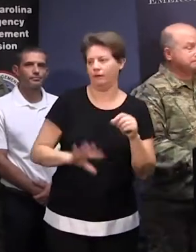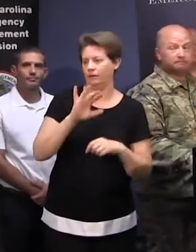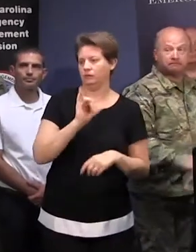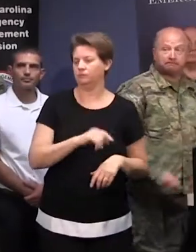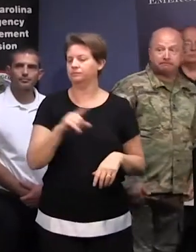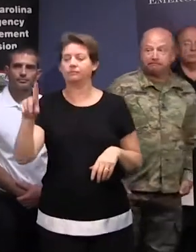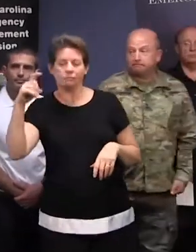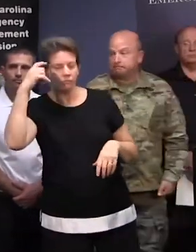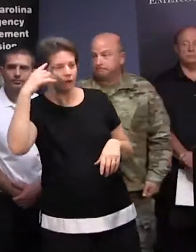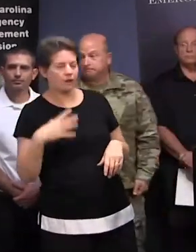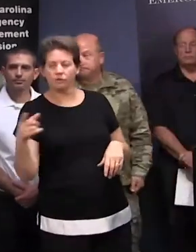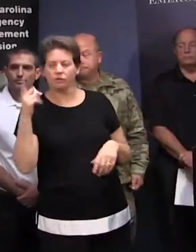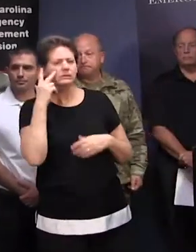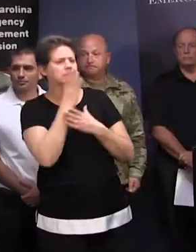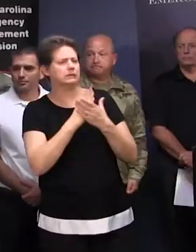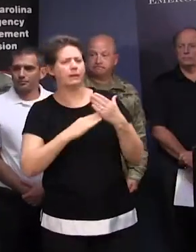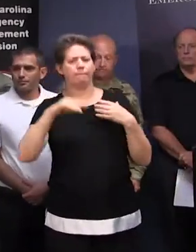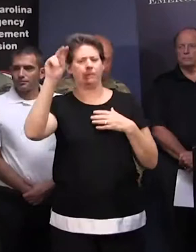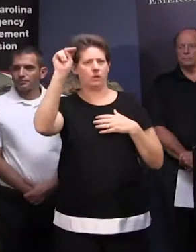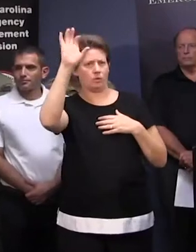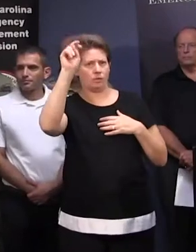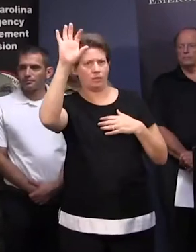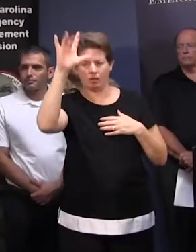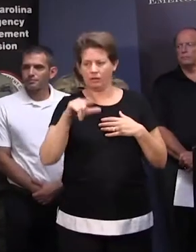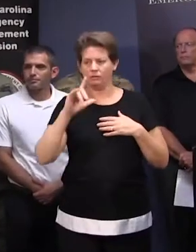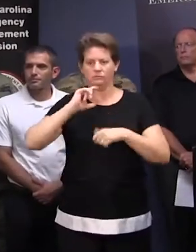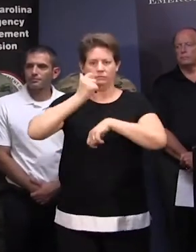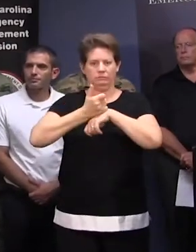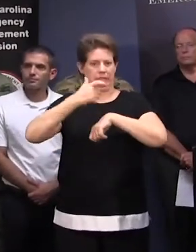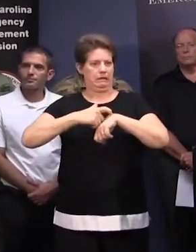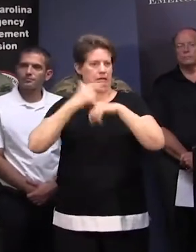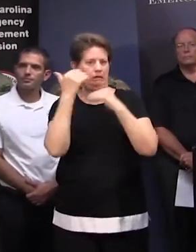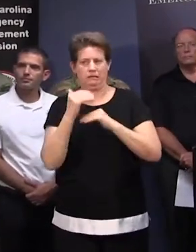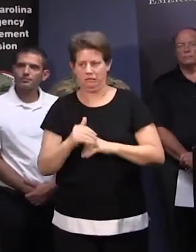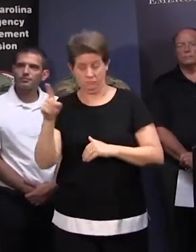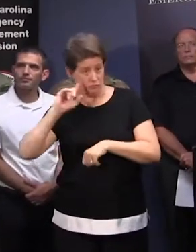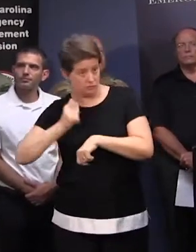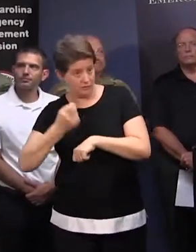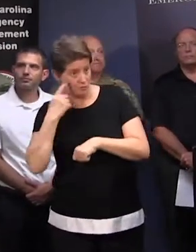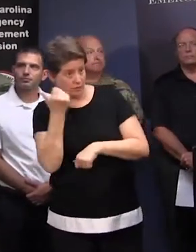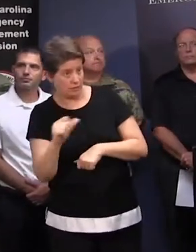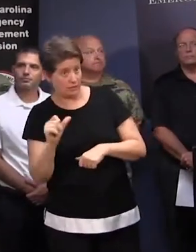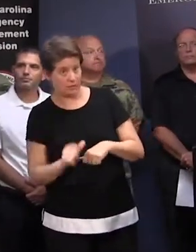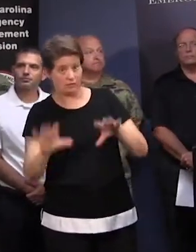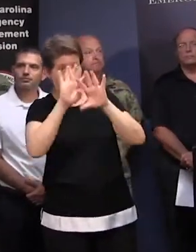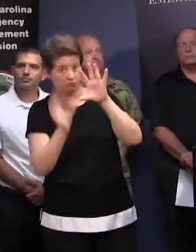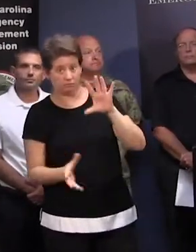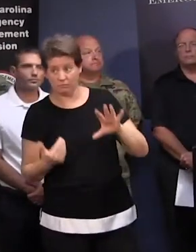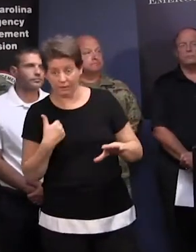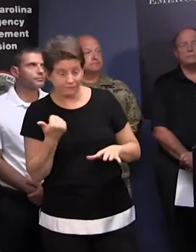Governor, I saw some counties in North Carolina are starting to set curfews for people. Are you planning on doing that at any time for any